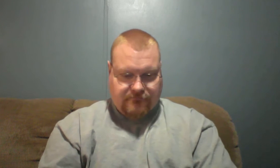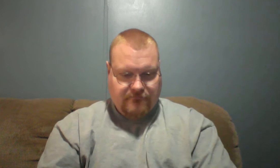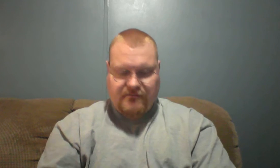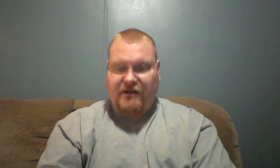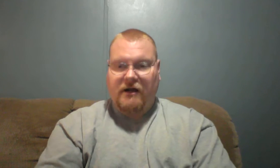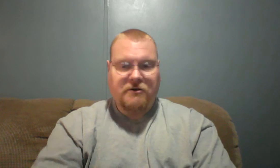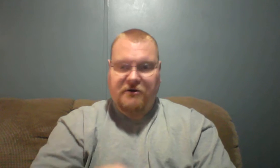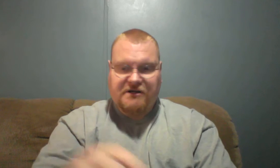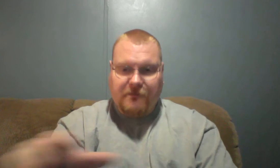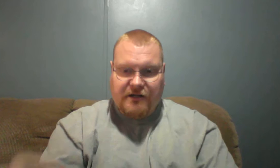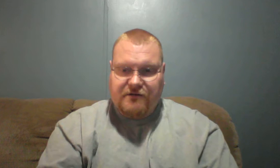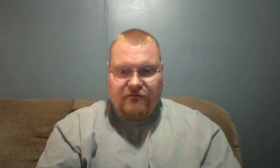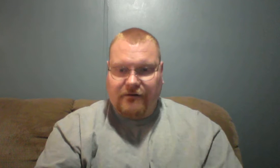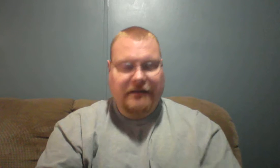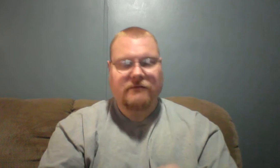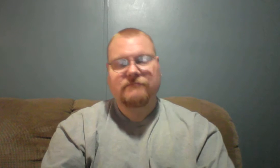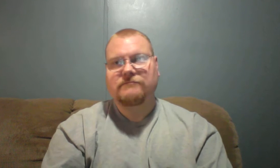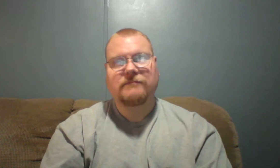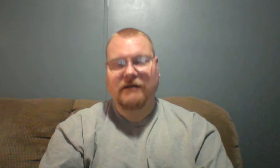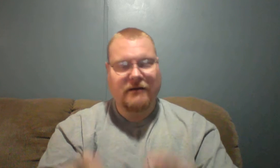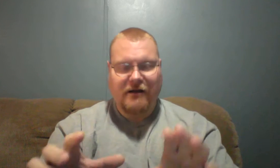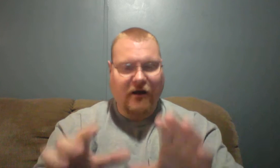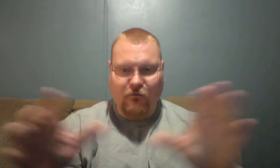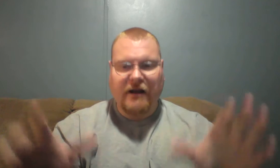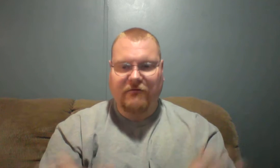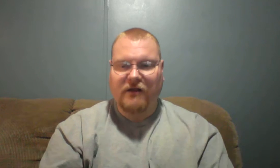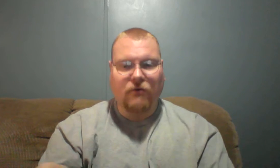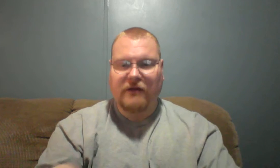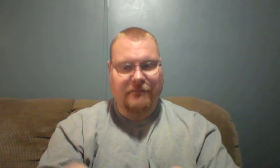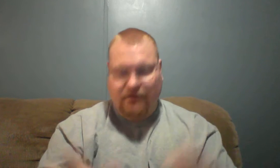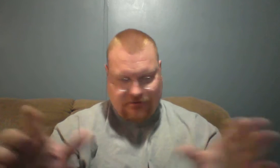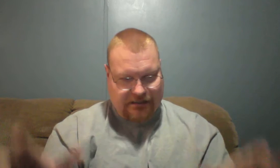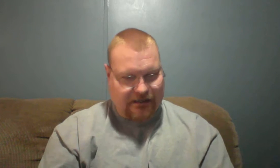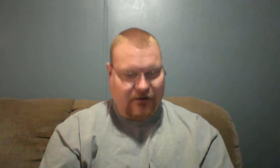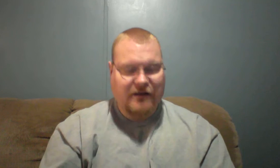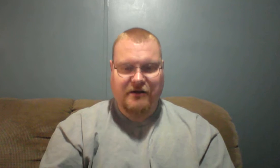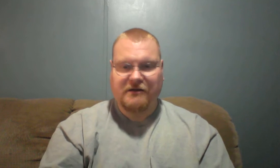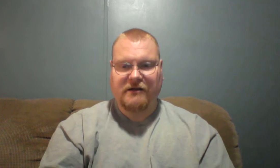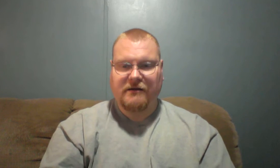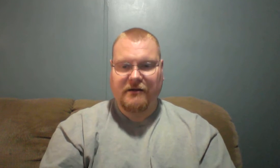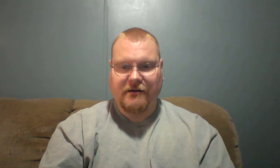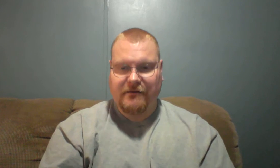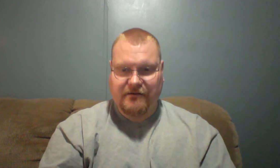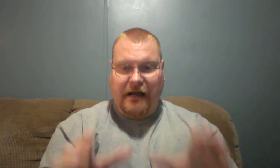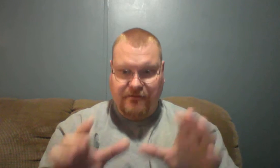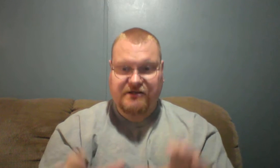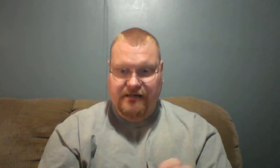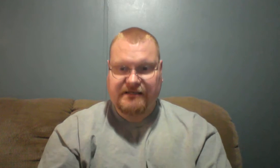you know, you're just a bunch of, of whatever. I'm not going to say, you know, I'm just saying,